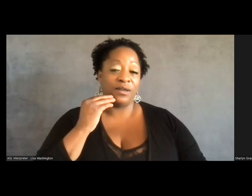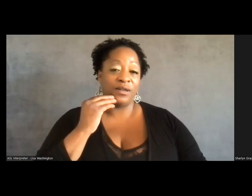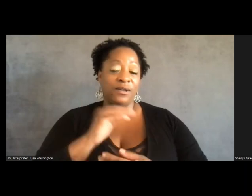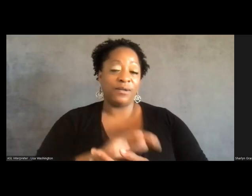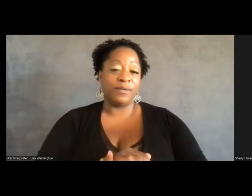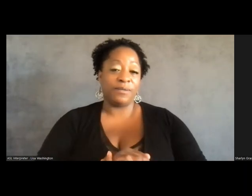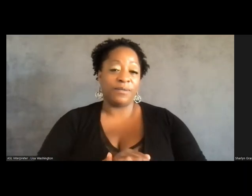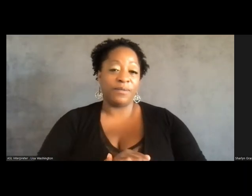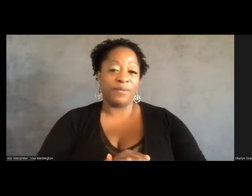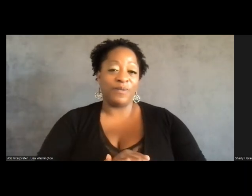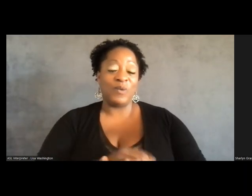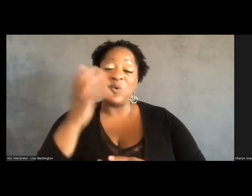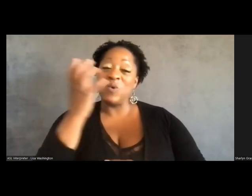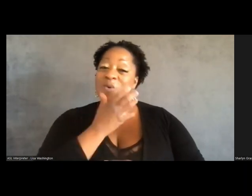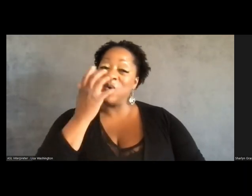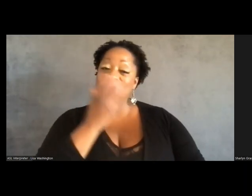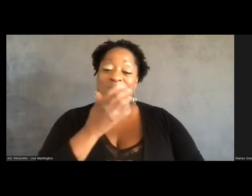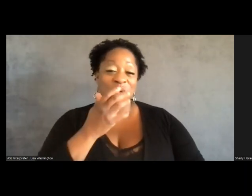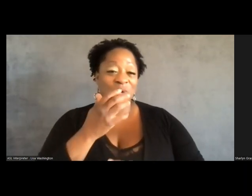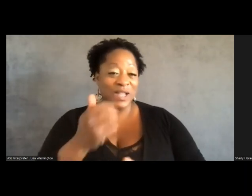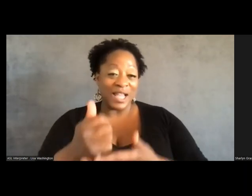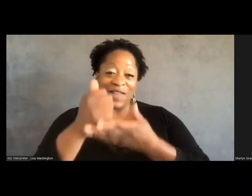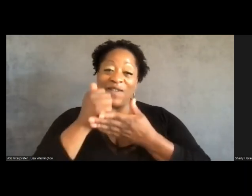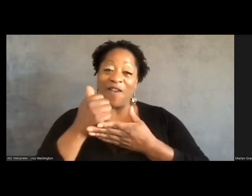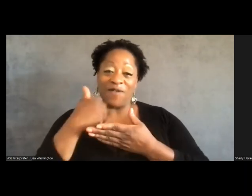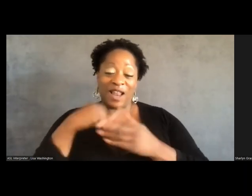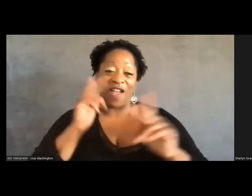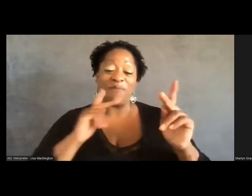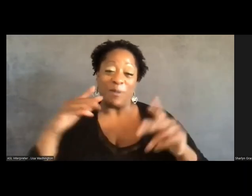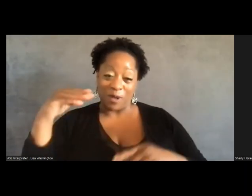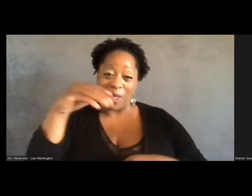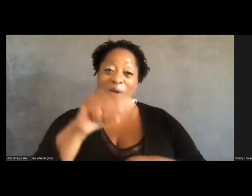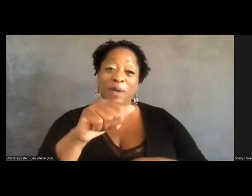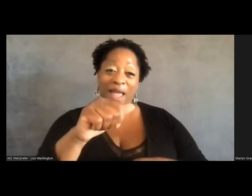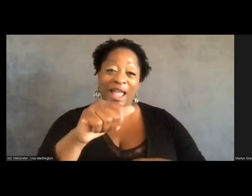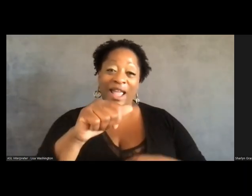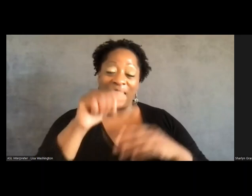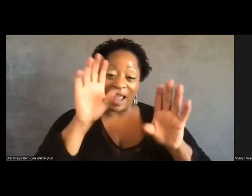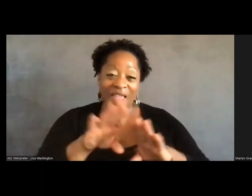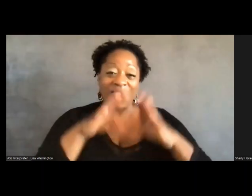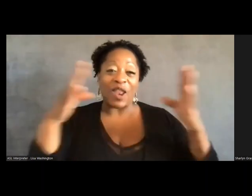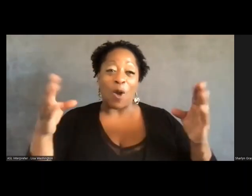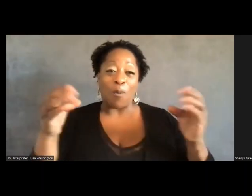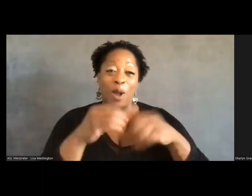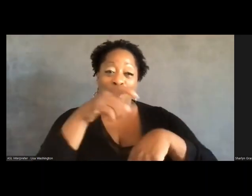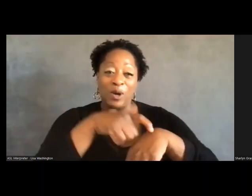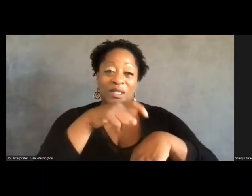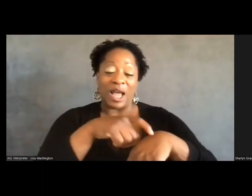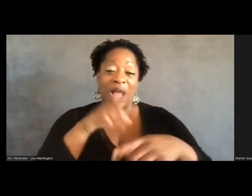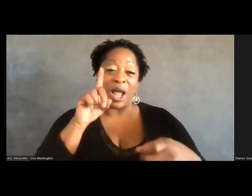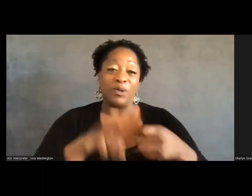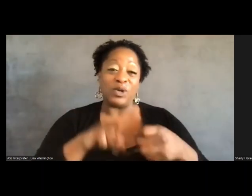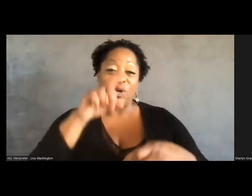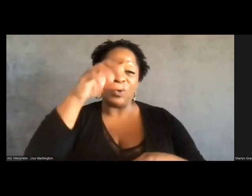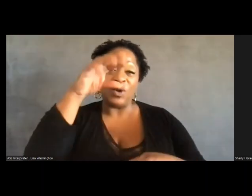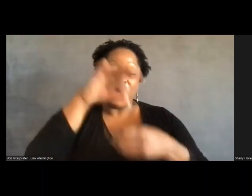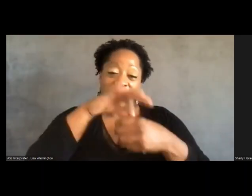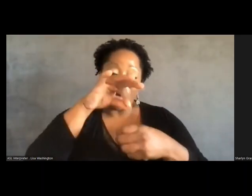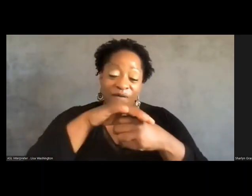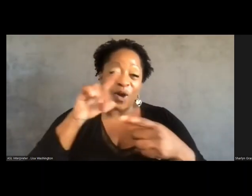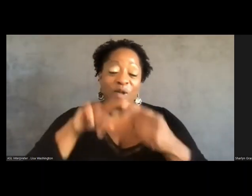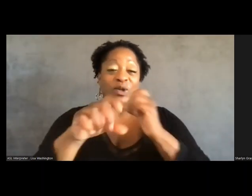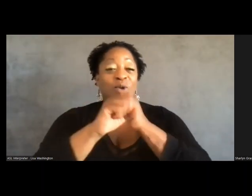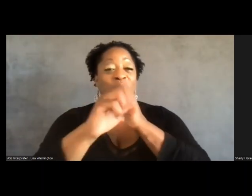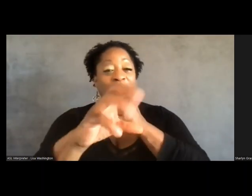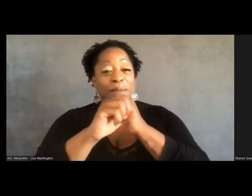it can be really helpful to have folks who are paid that open up more time to devote to campaigns, especially